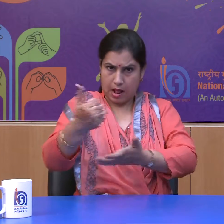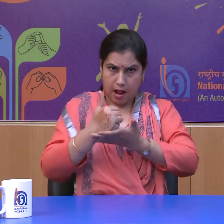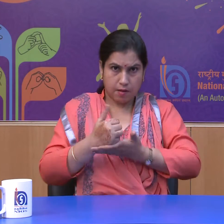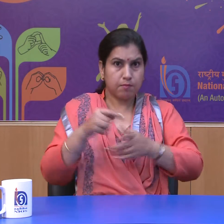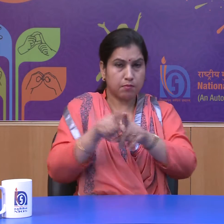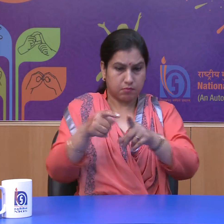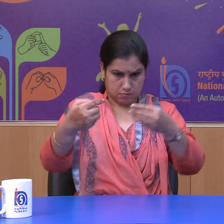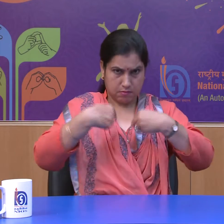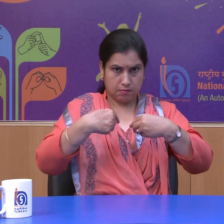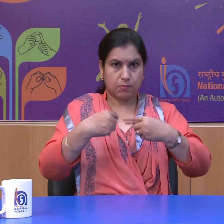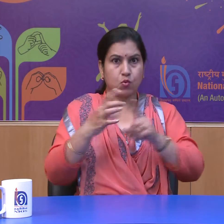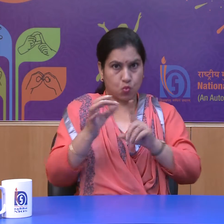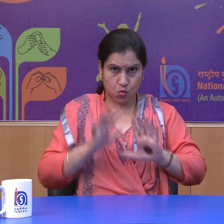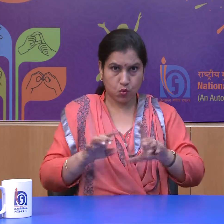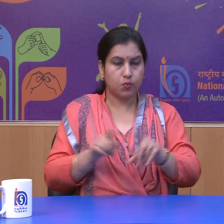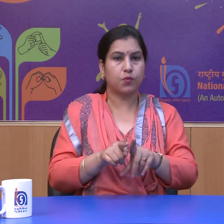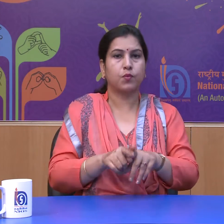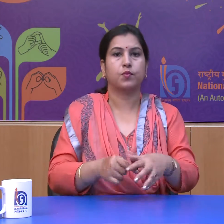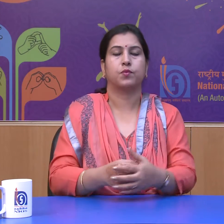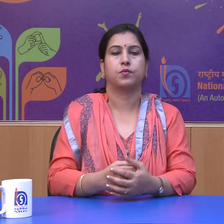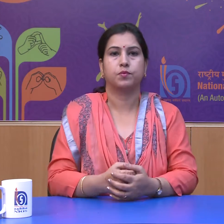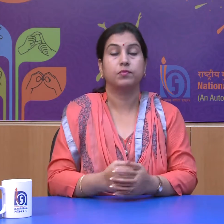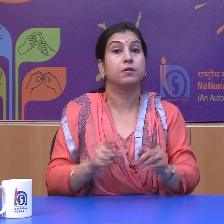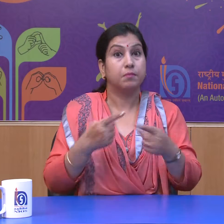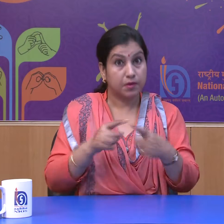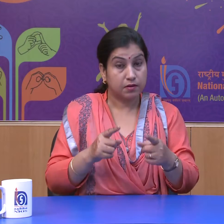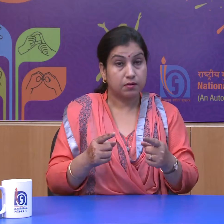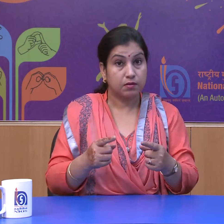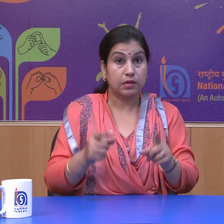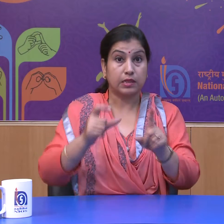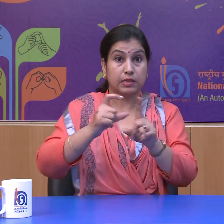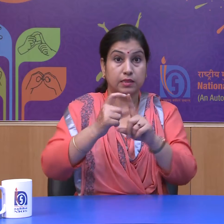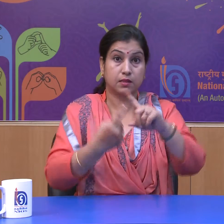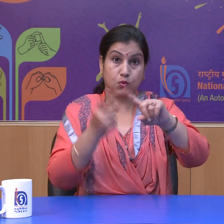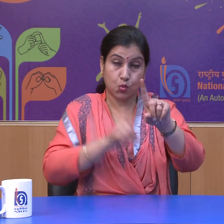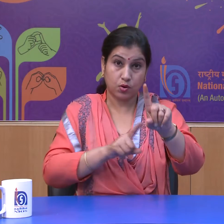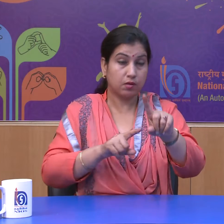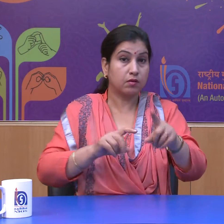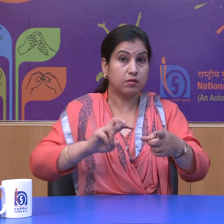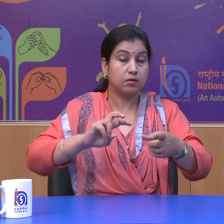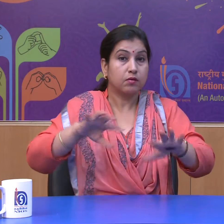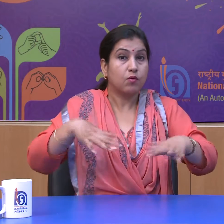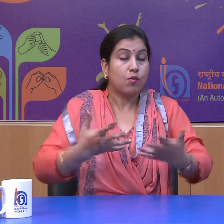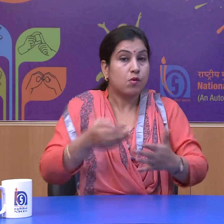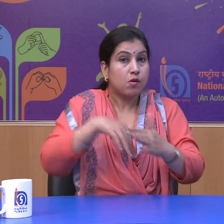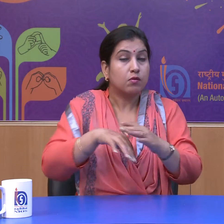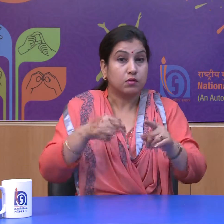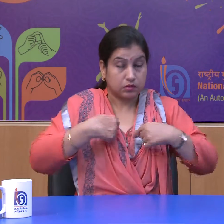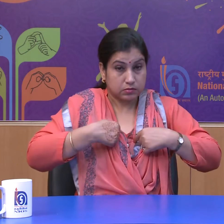while the duties are those acts which we should perform